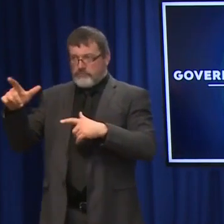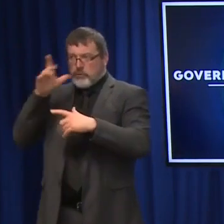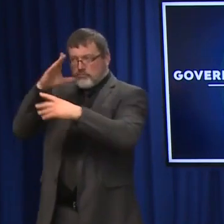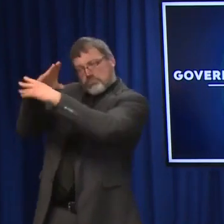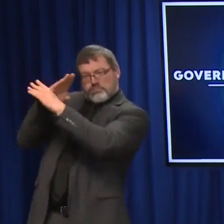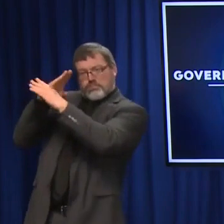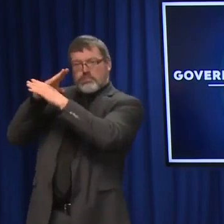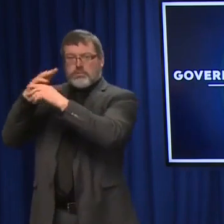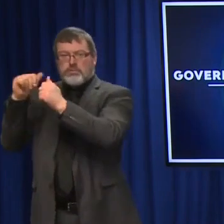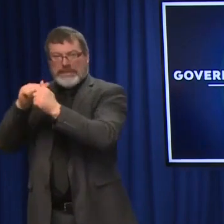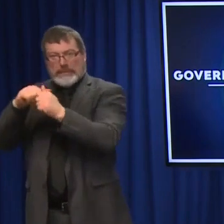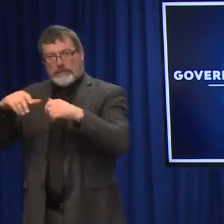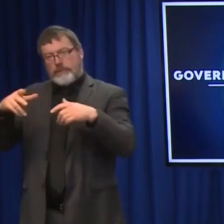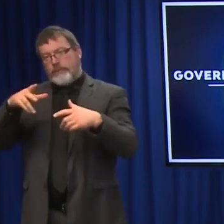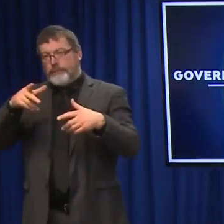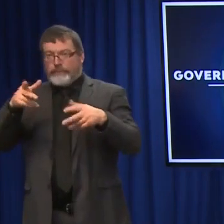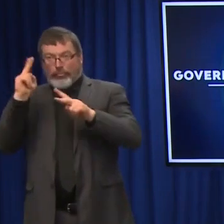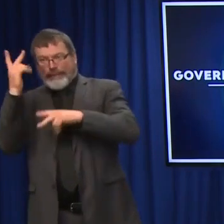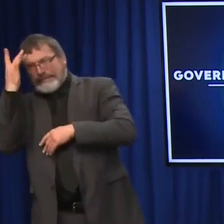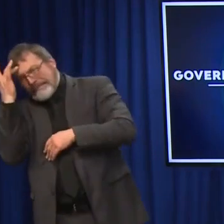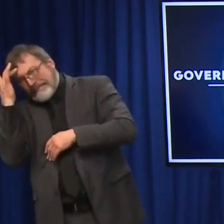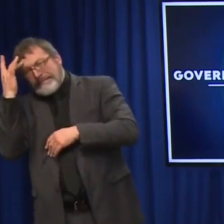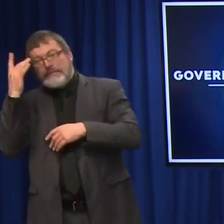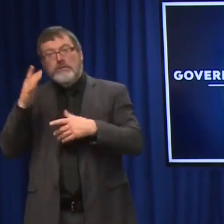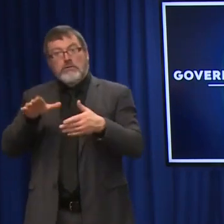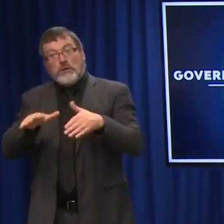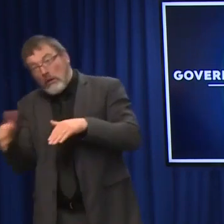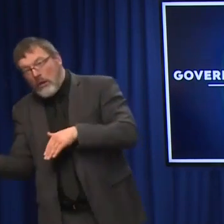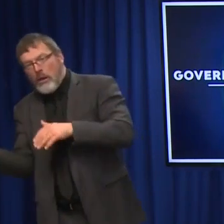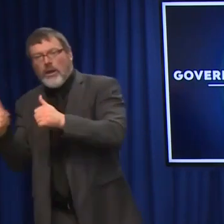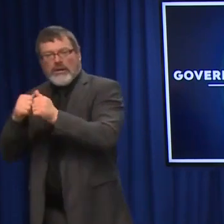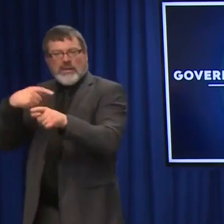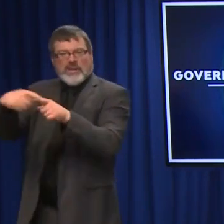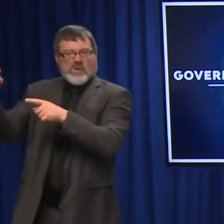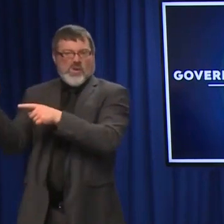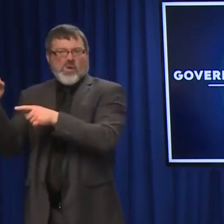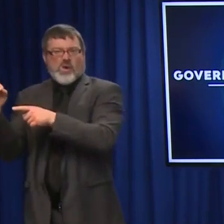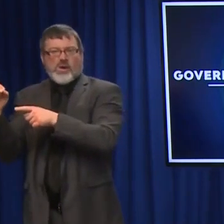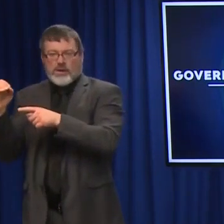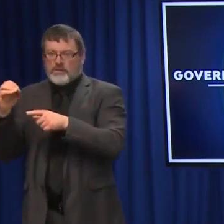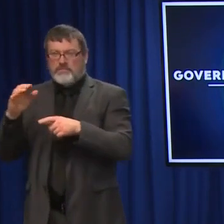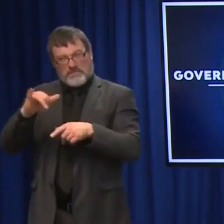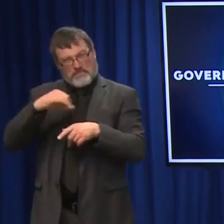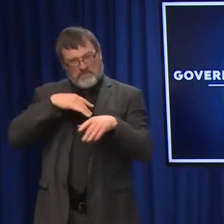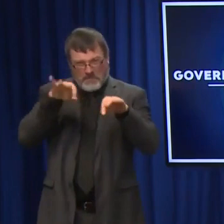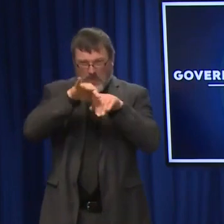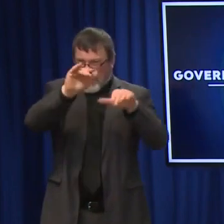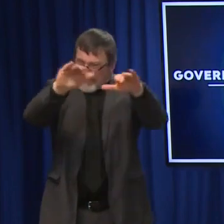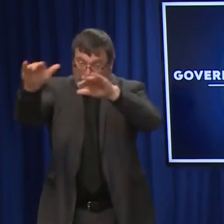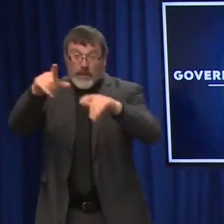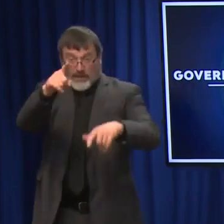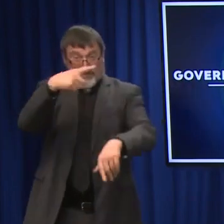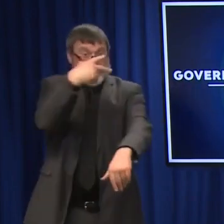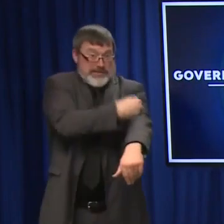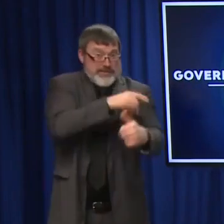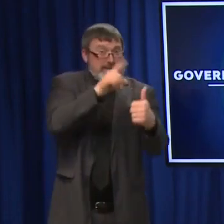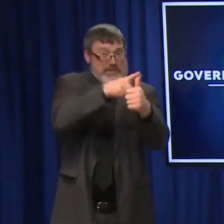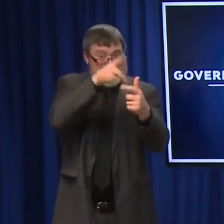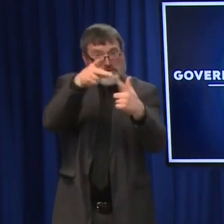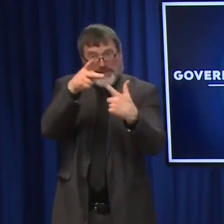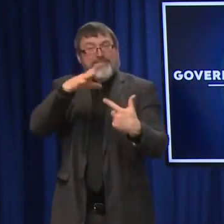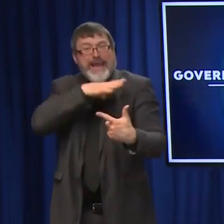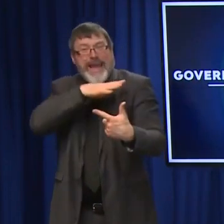some of the past variants in terms of boosting antibody levels, boosting vaccine effectiveness. So there's sort of two things there. One is get a booster dose,